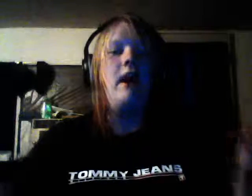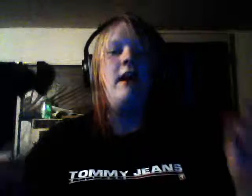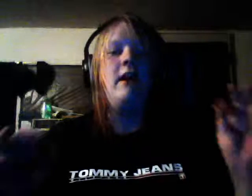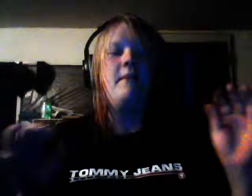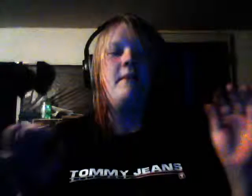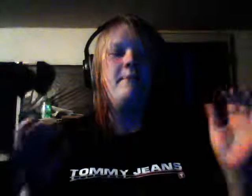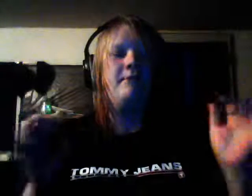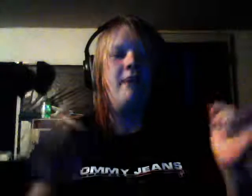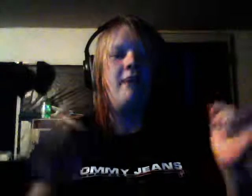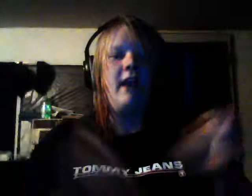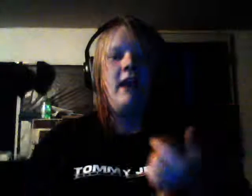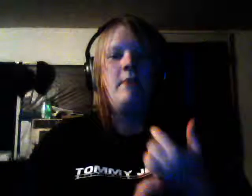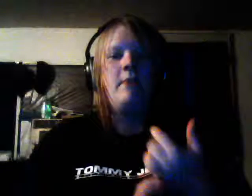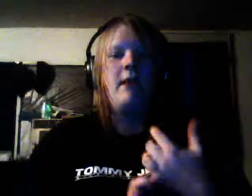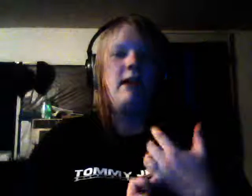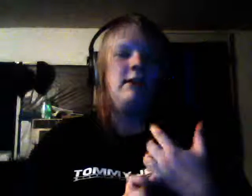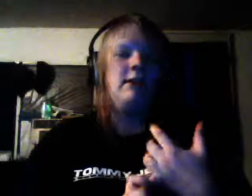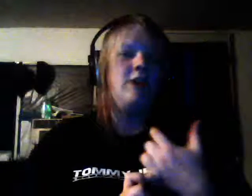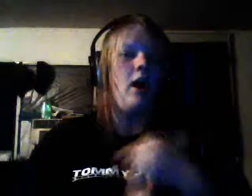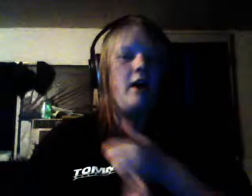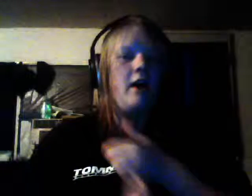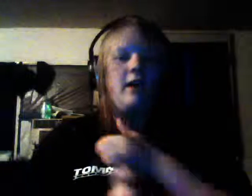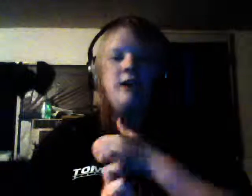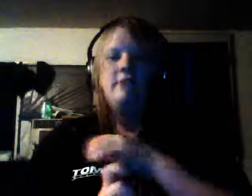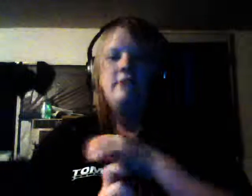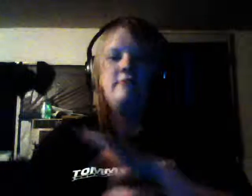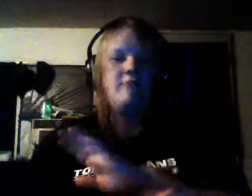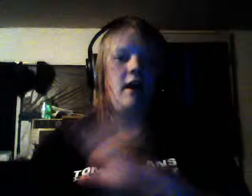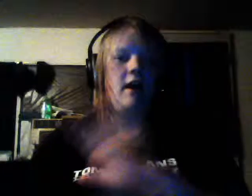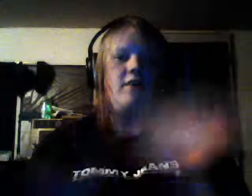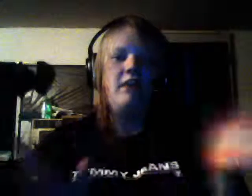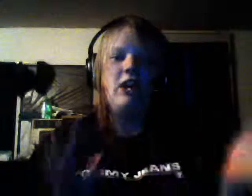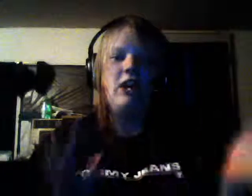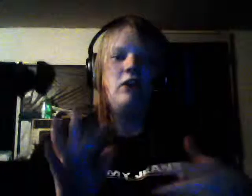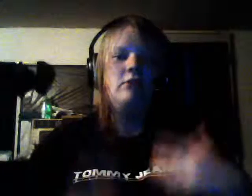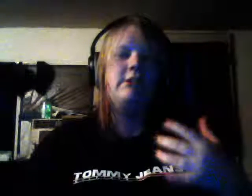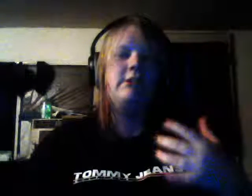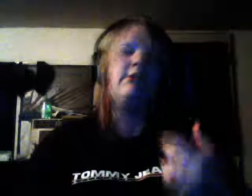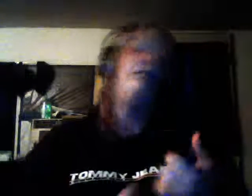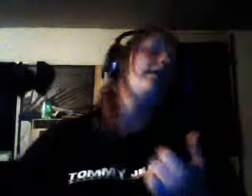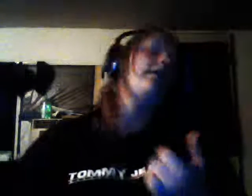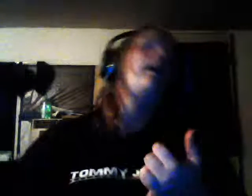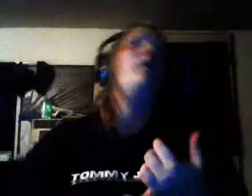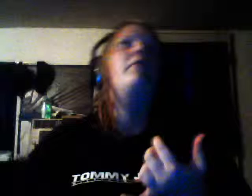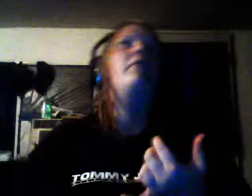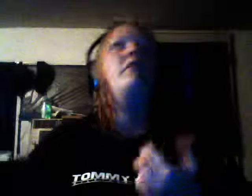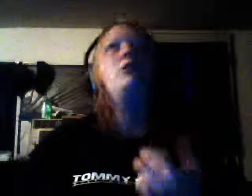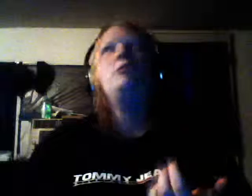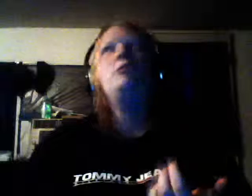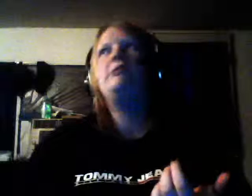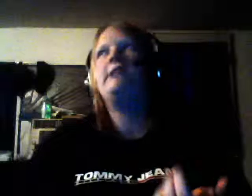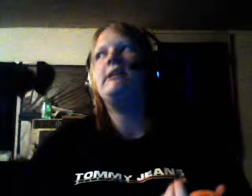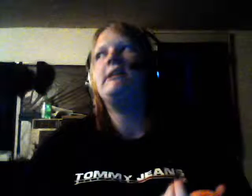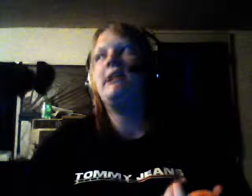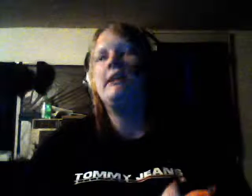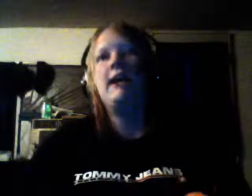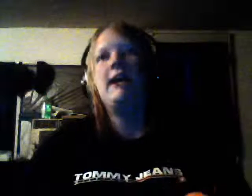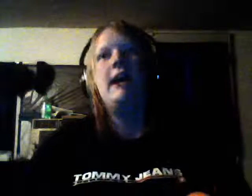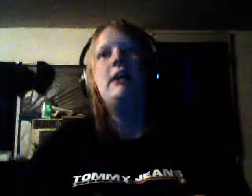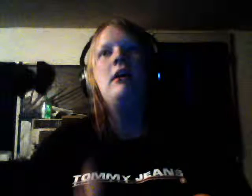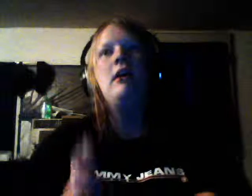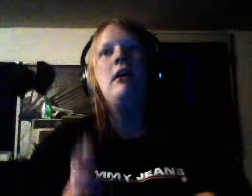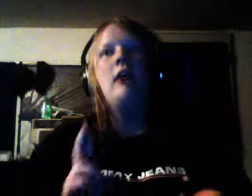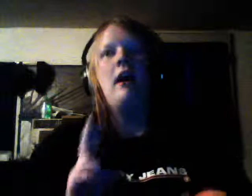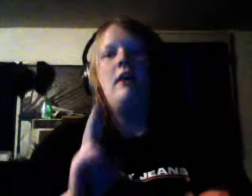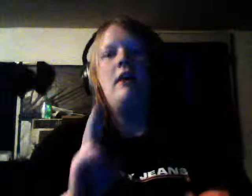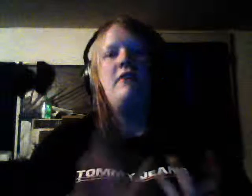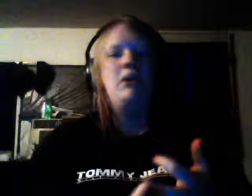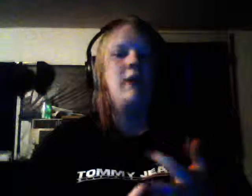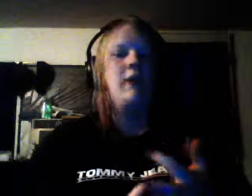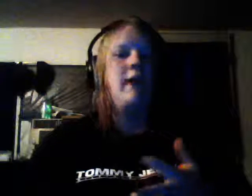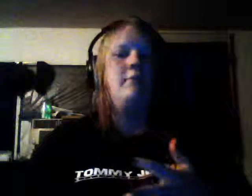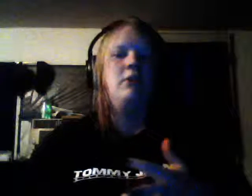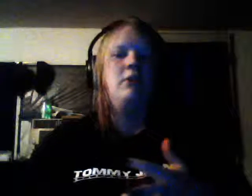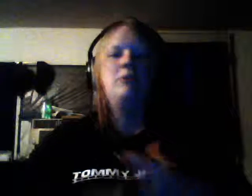anime talking uh videos uh reviews things like that uh video game news